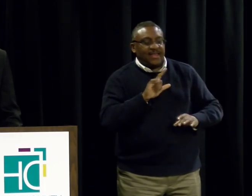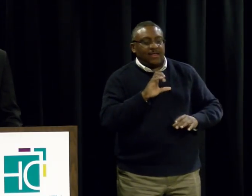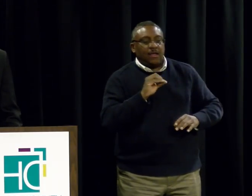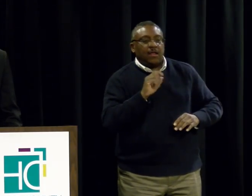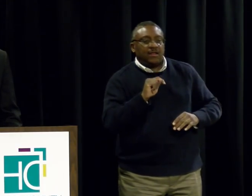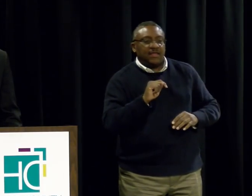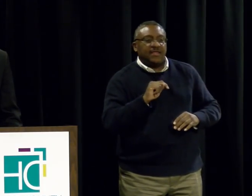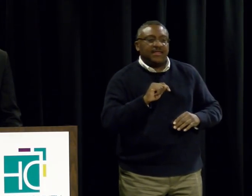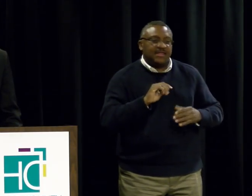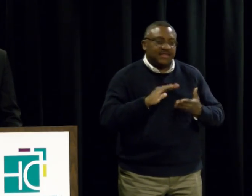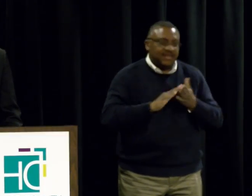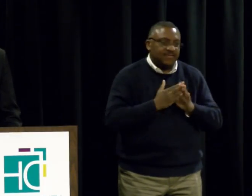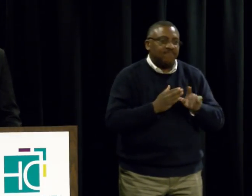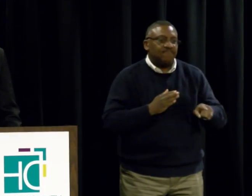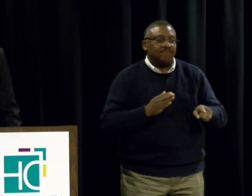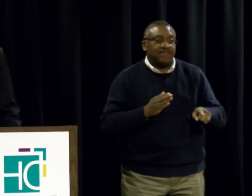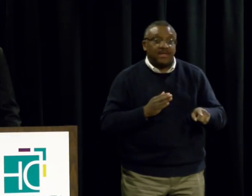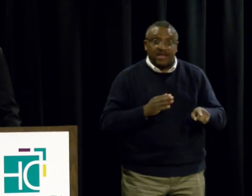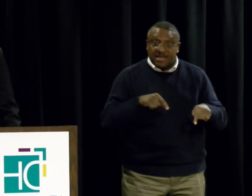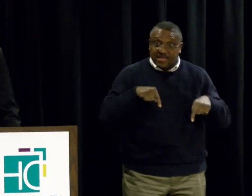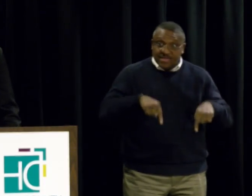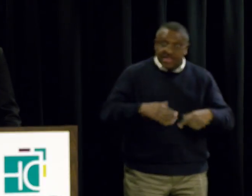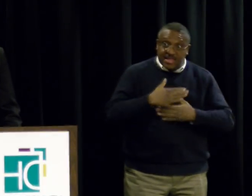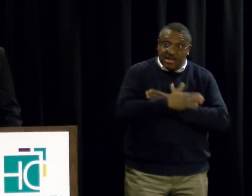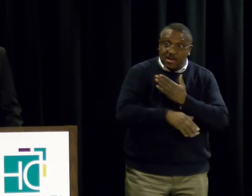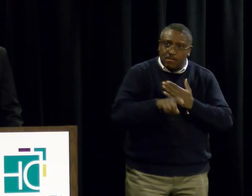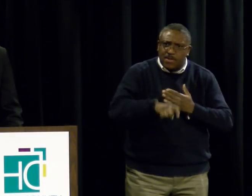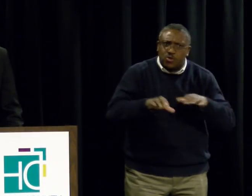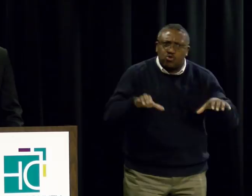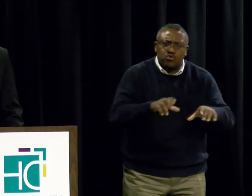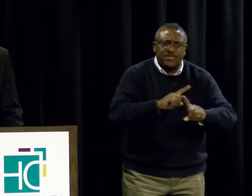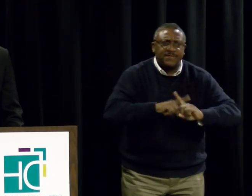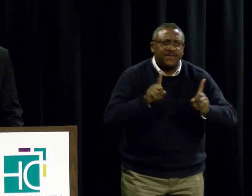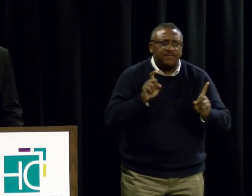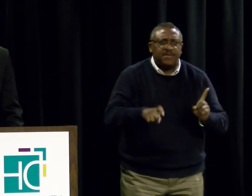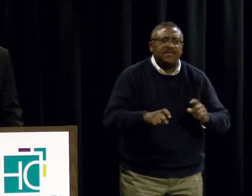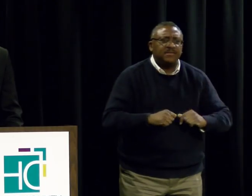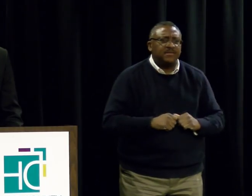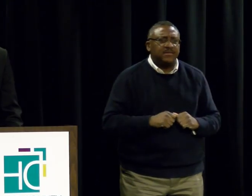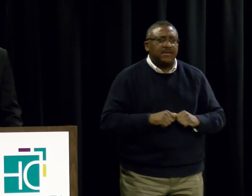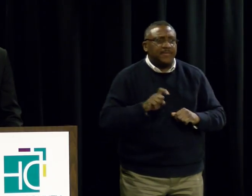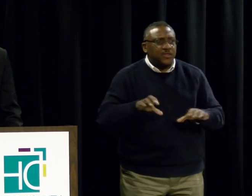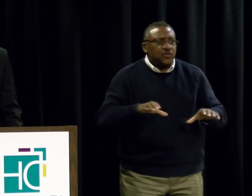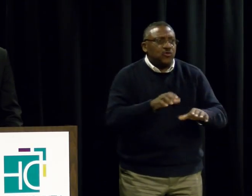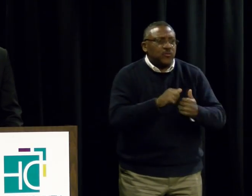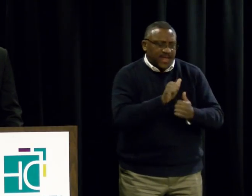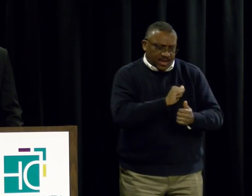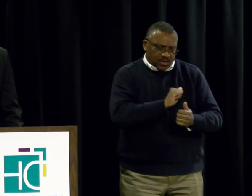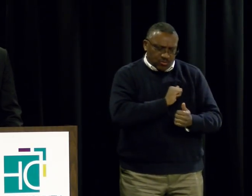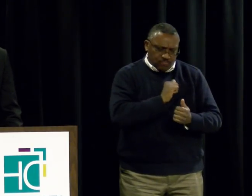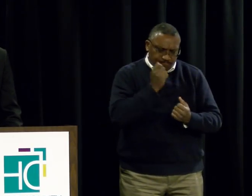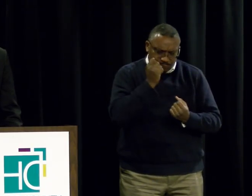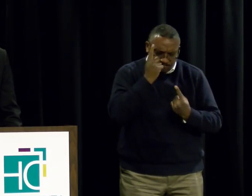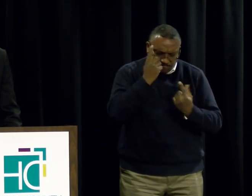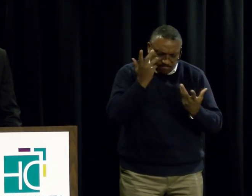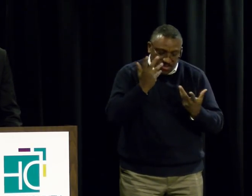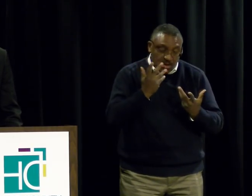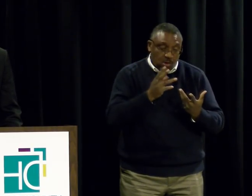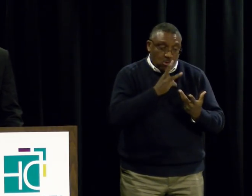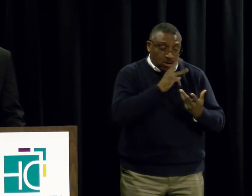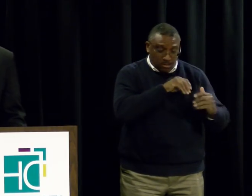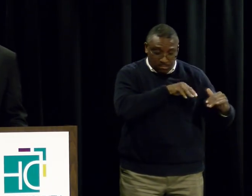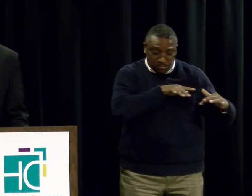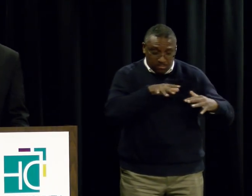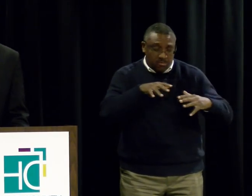clear that this county must do something different. And it must be done with the understanding that storm threats